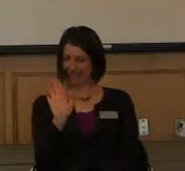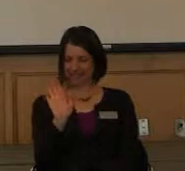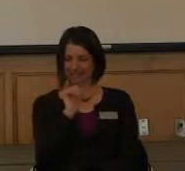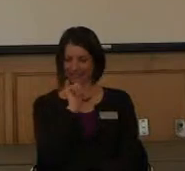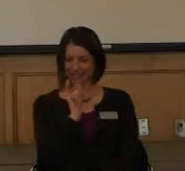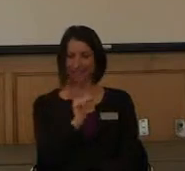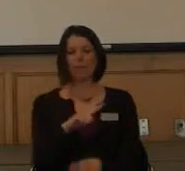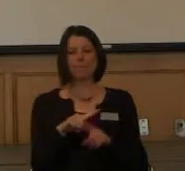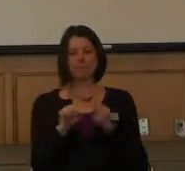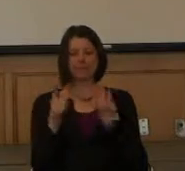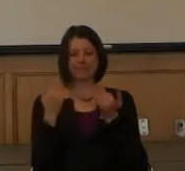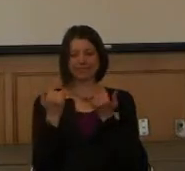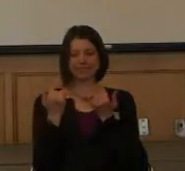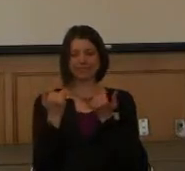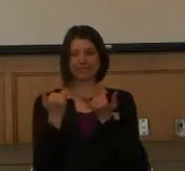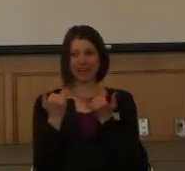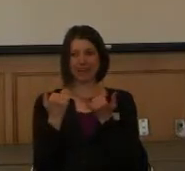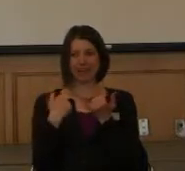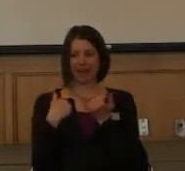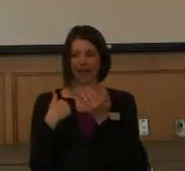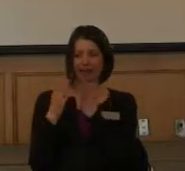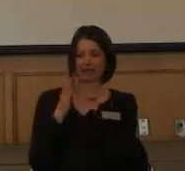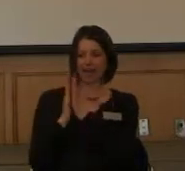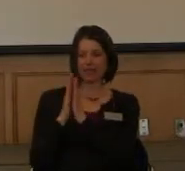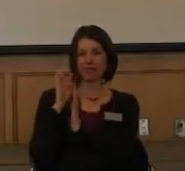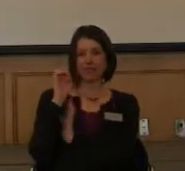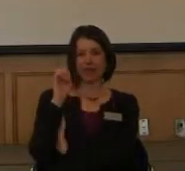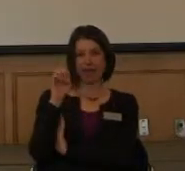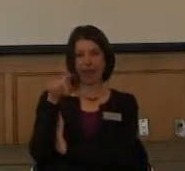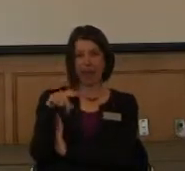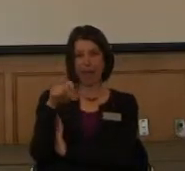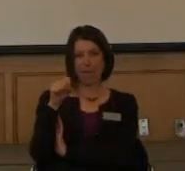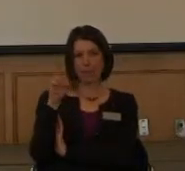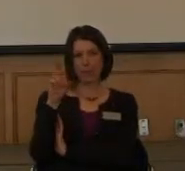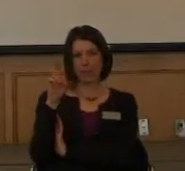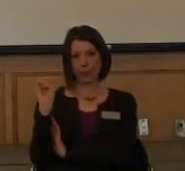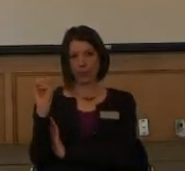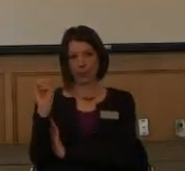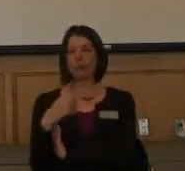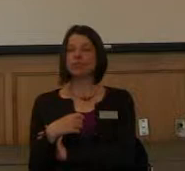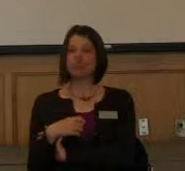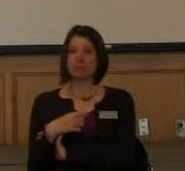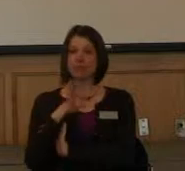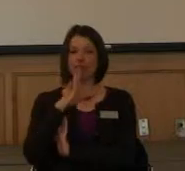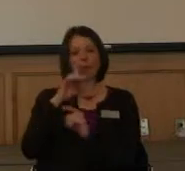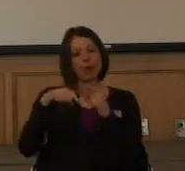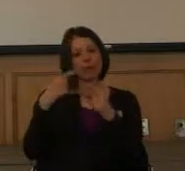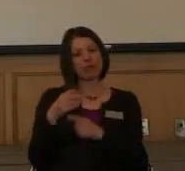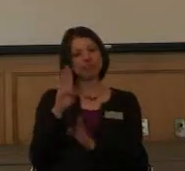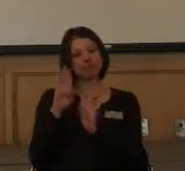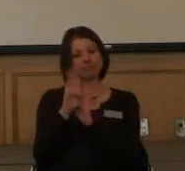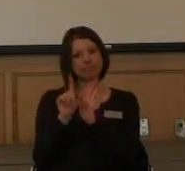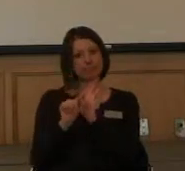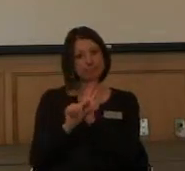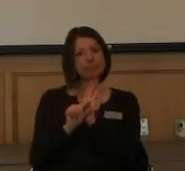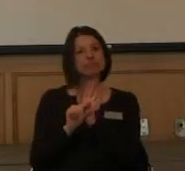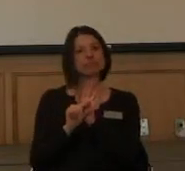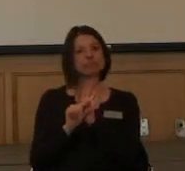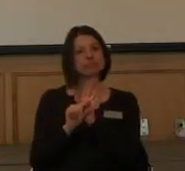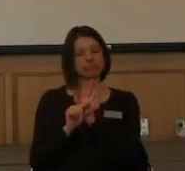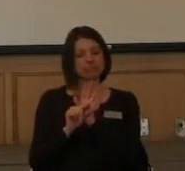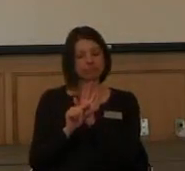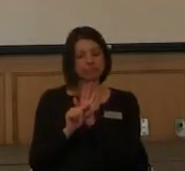But today I was asked by the X-score group to kind of talk about my background and how I've kind of